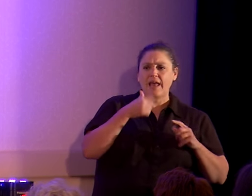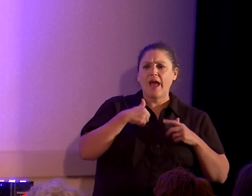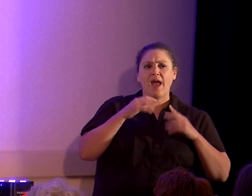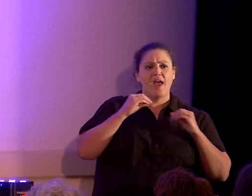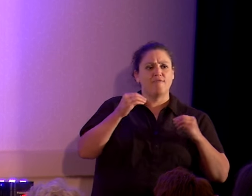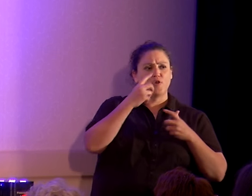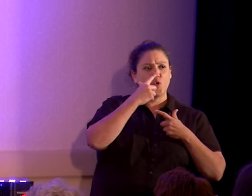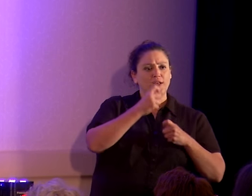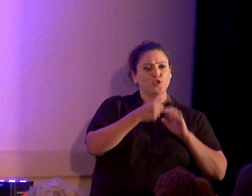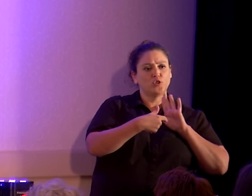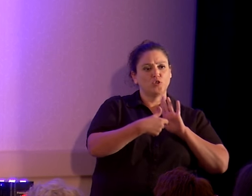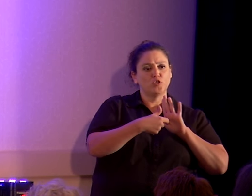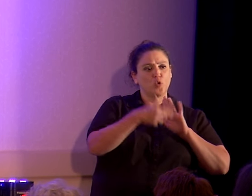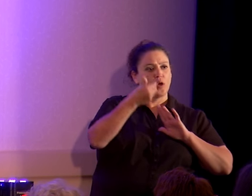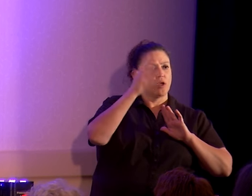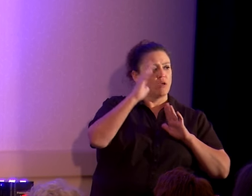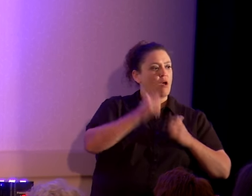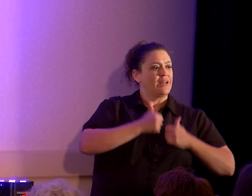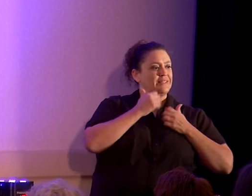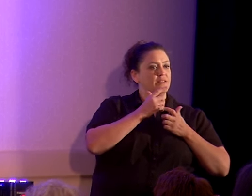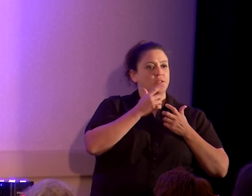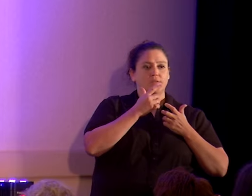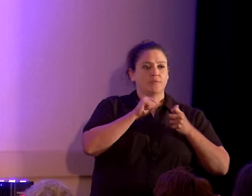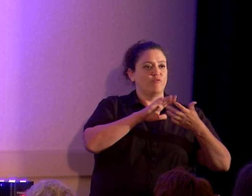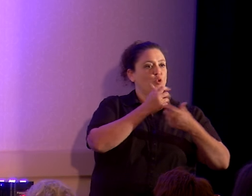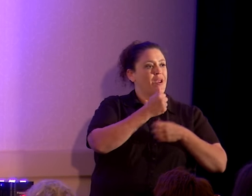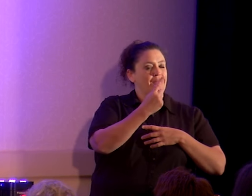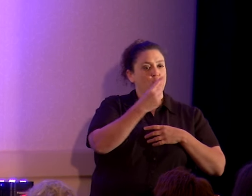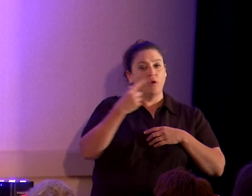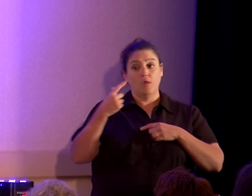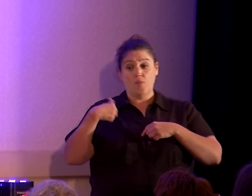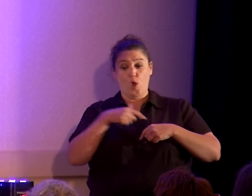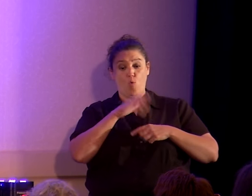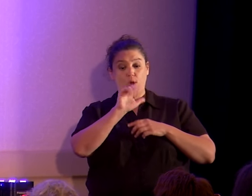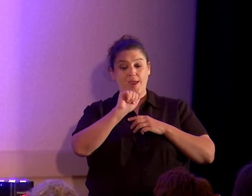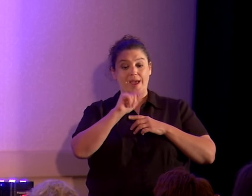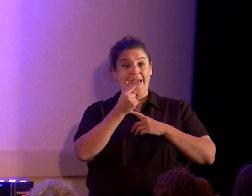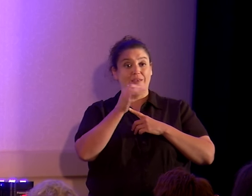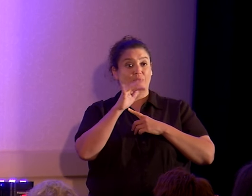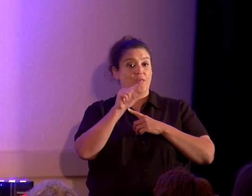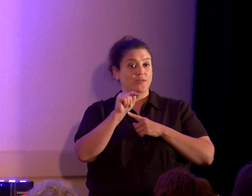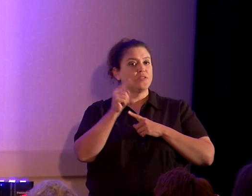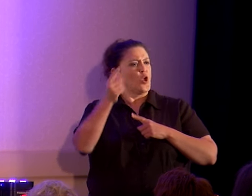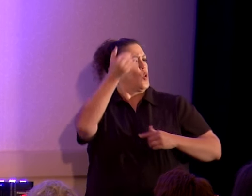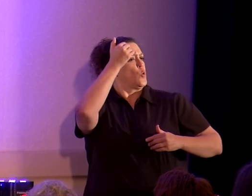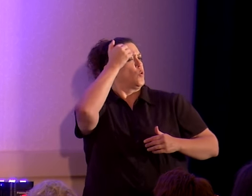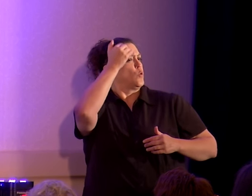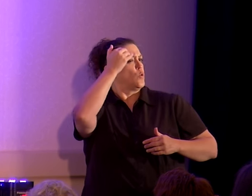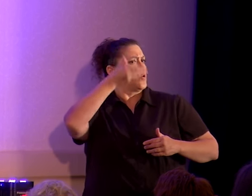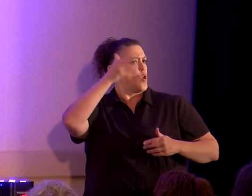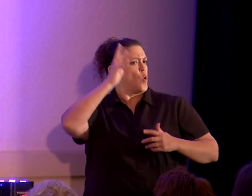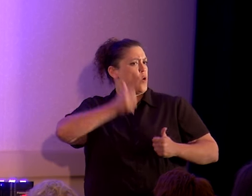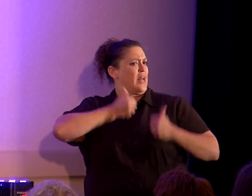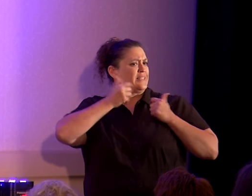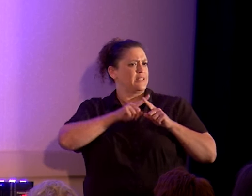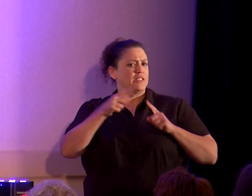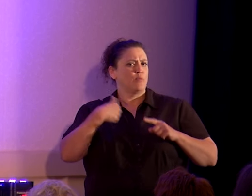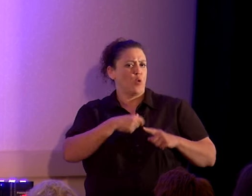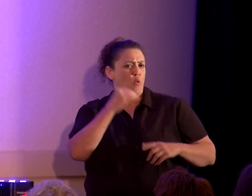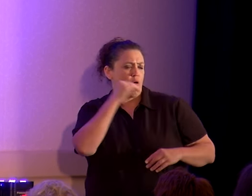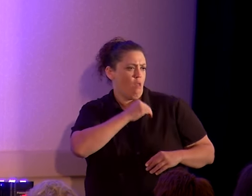demonstrating that God exists to anybody, that we atheists actually know God exists, we're just lying about it,